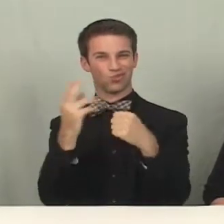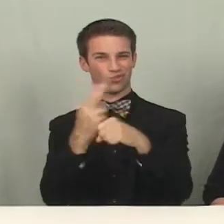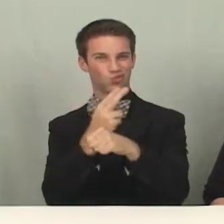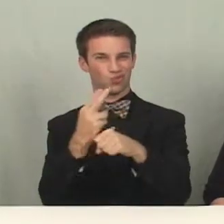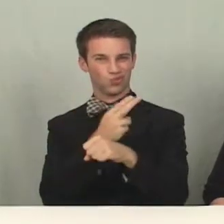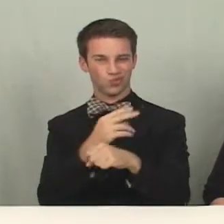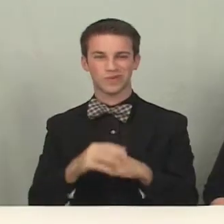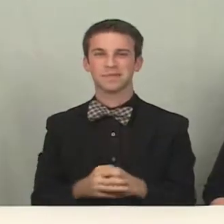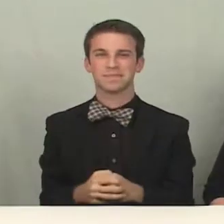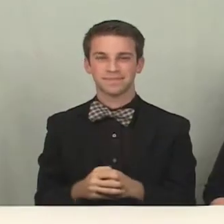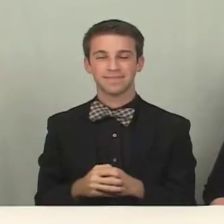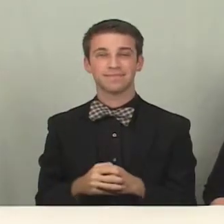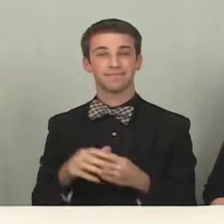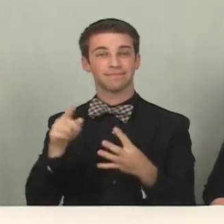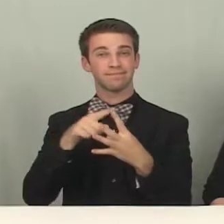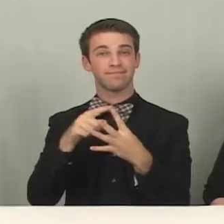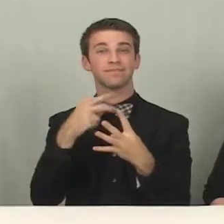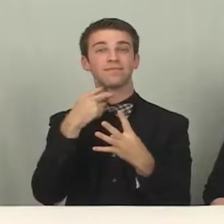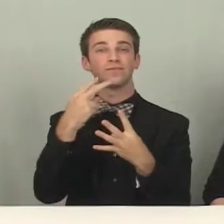accessible.